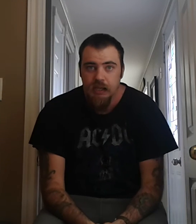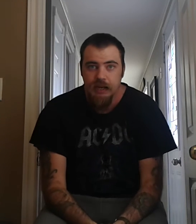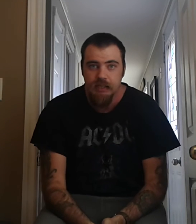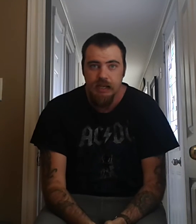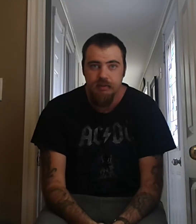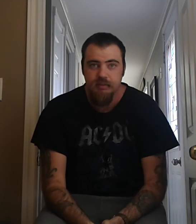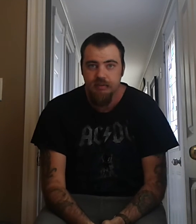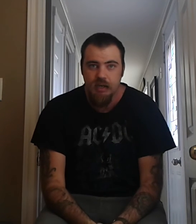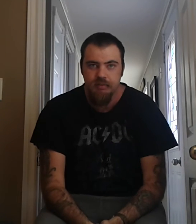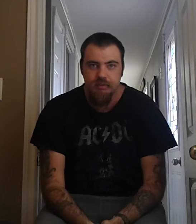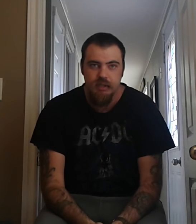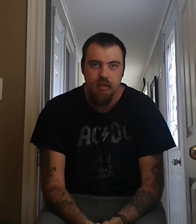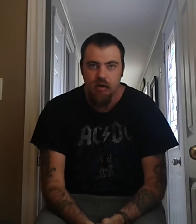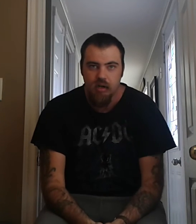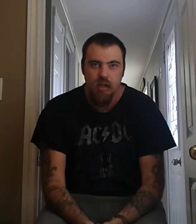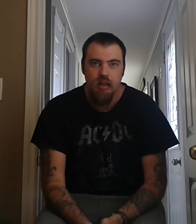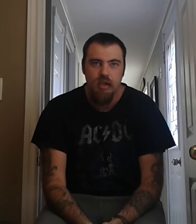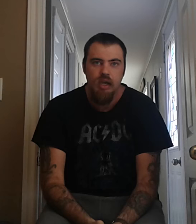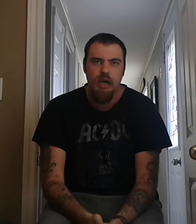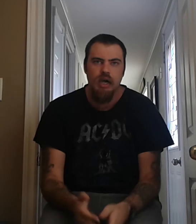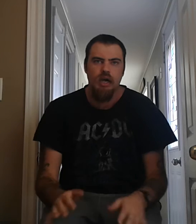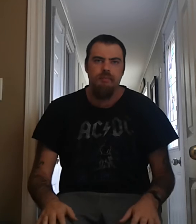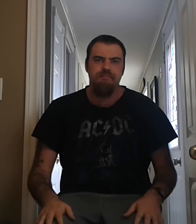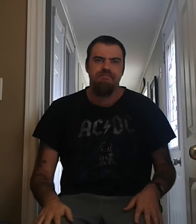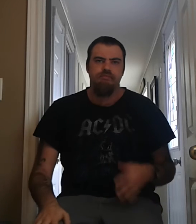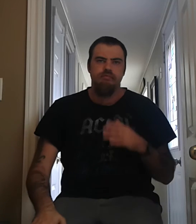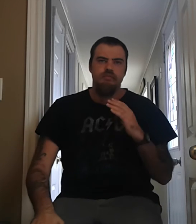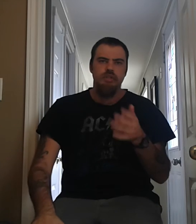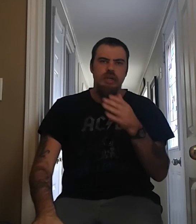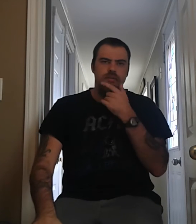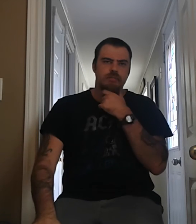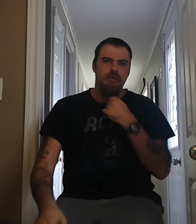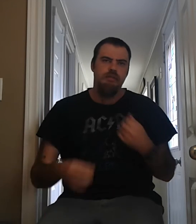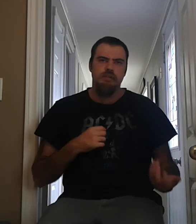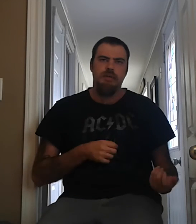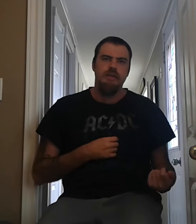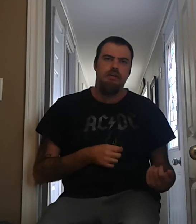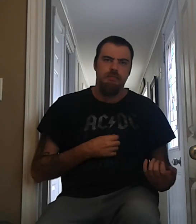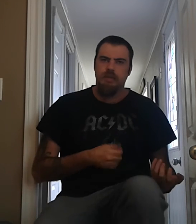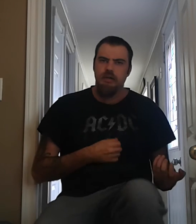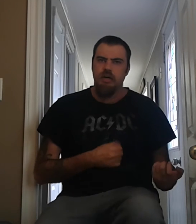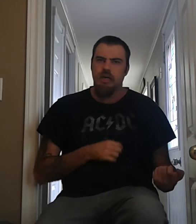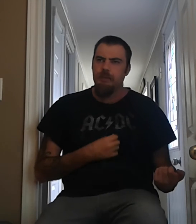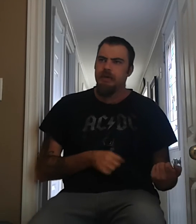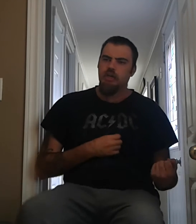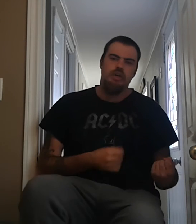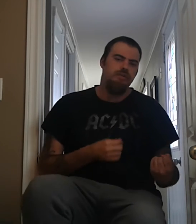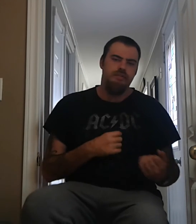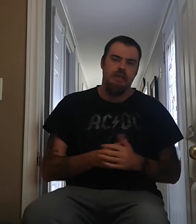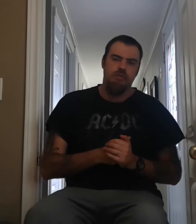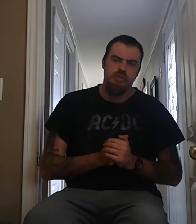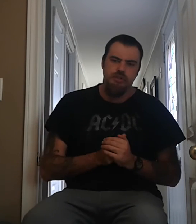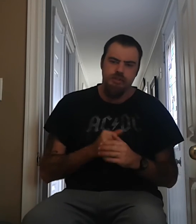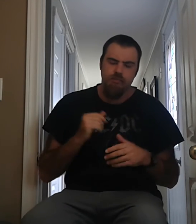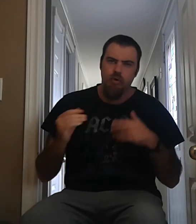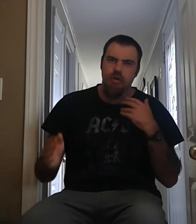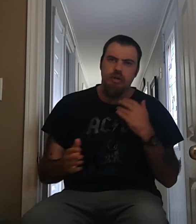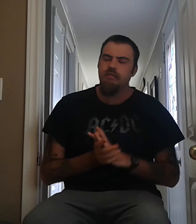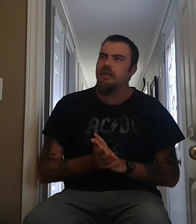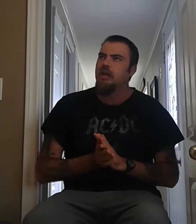And last is, uh, Seagull. Um, it's pretty much played, it's played on, um, acoustic, which is a more kind of like,